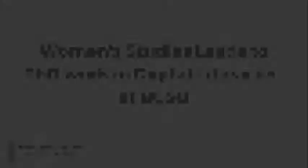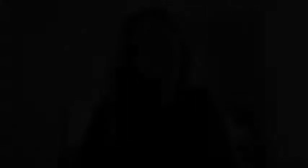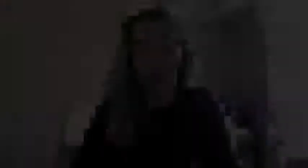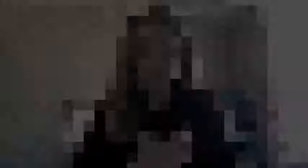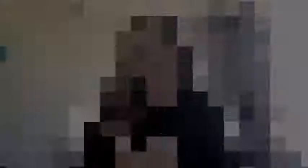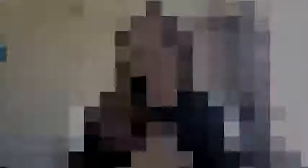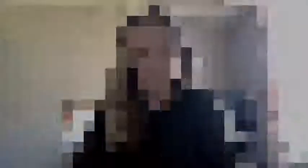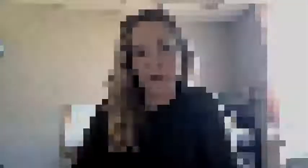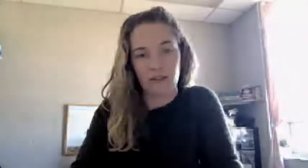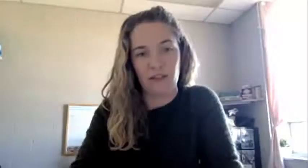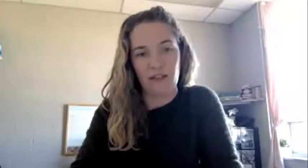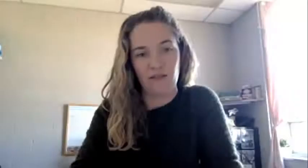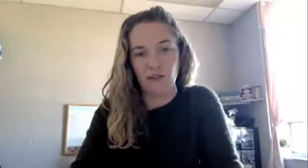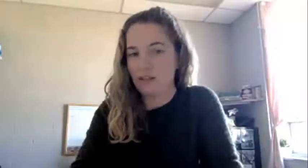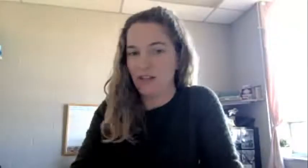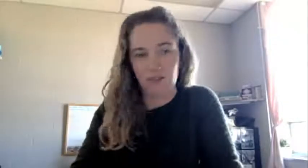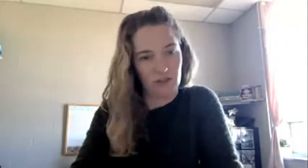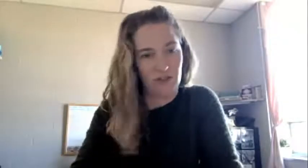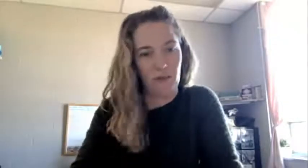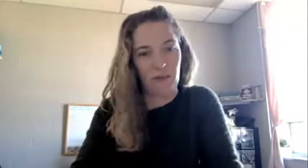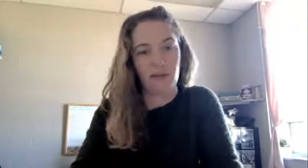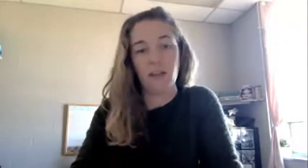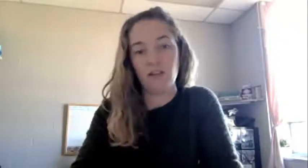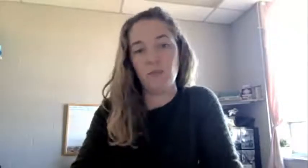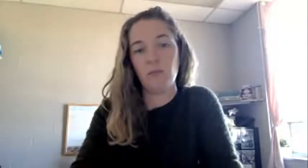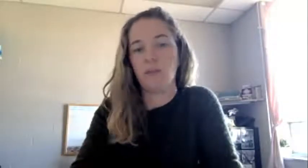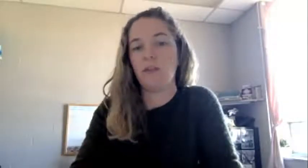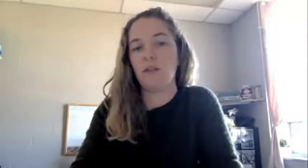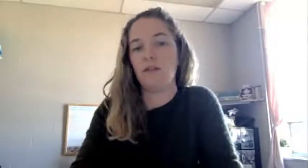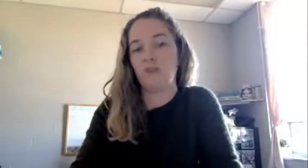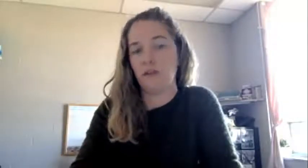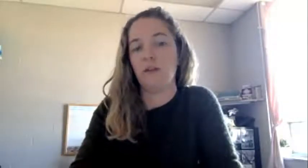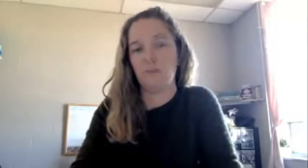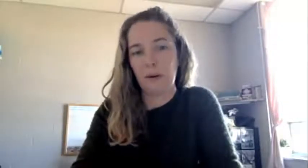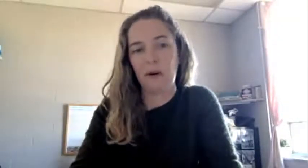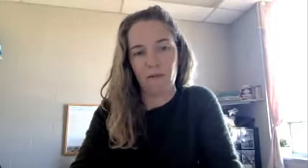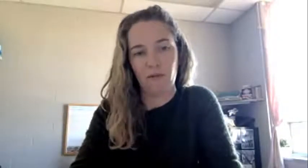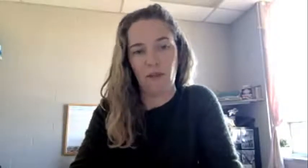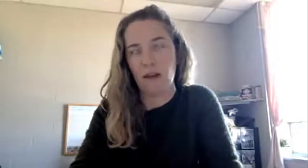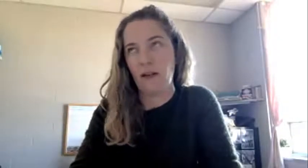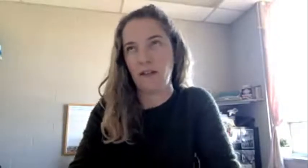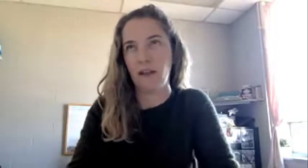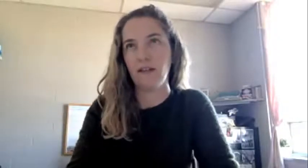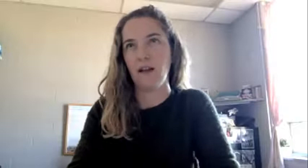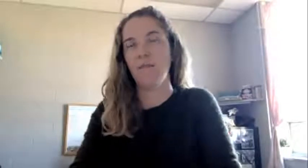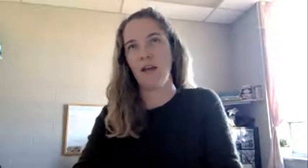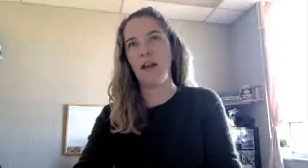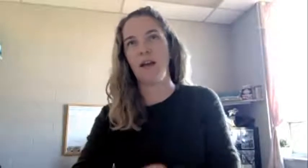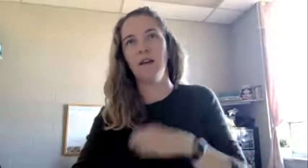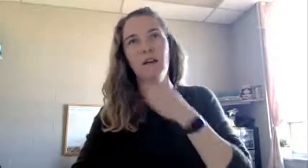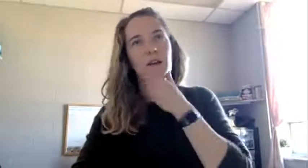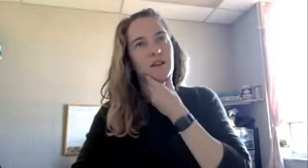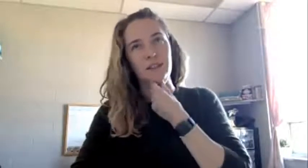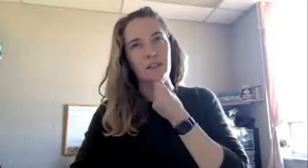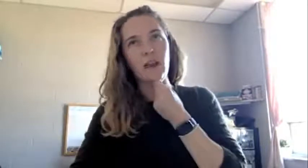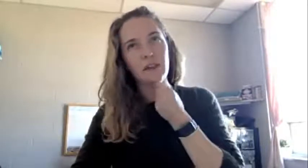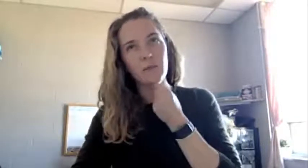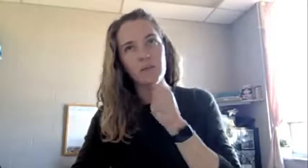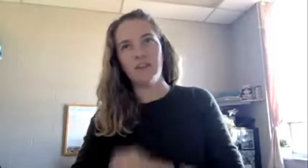Actually, Bowling Green State University, just up the road, has a really good program for that. And at that time they had, she's not there anymore, she's at